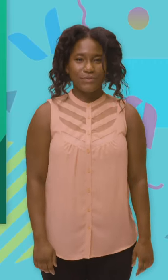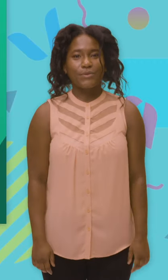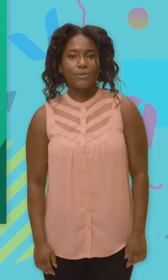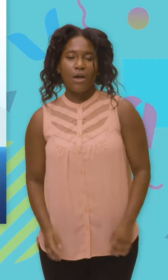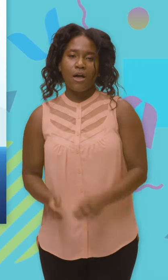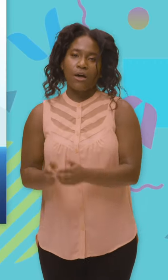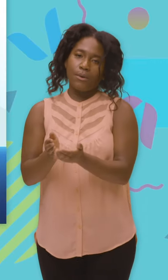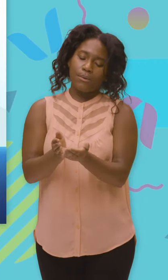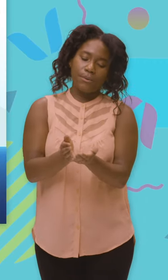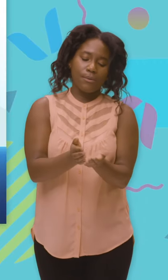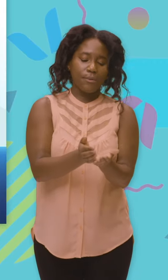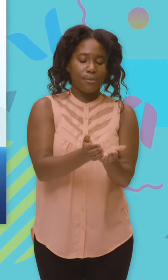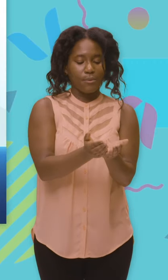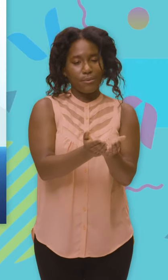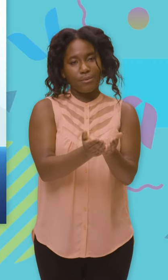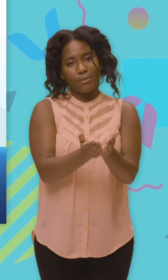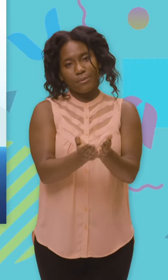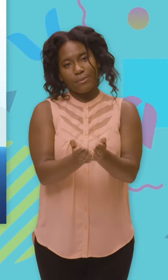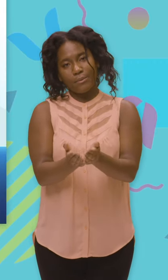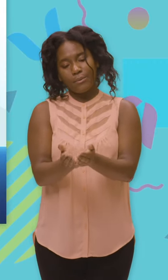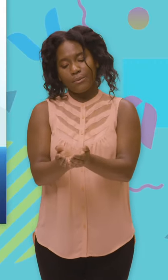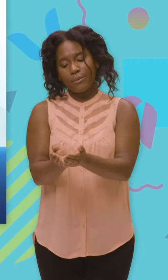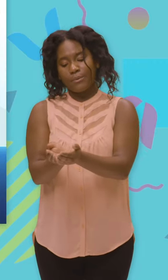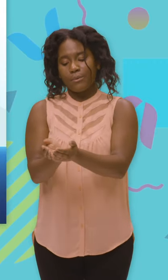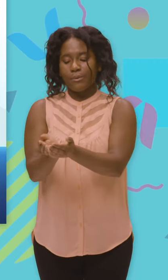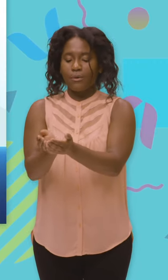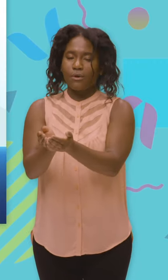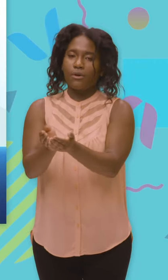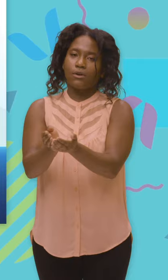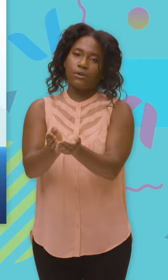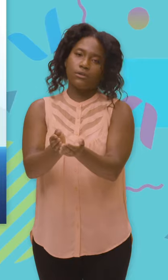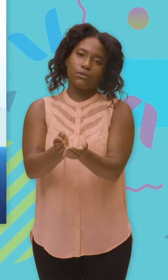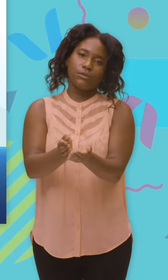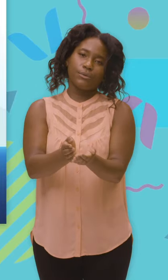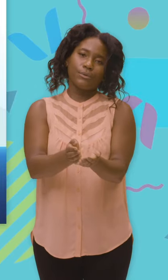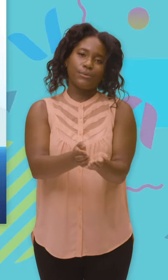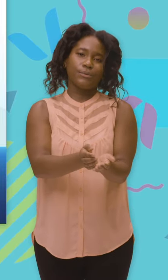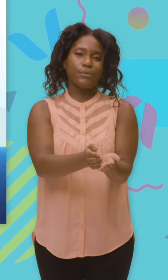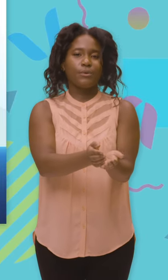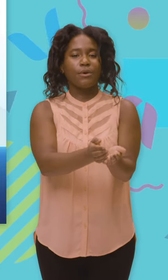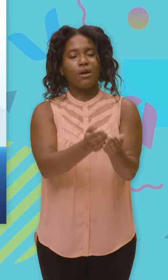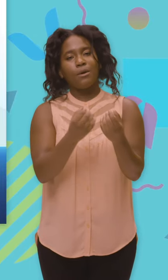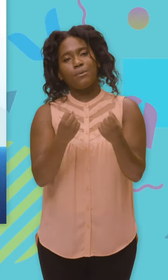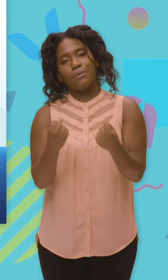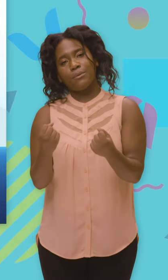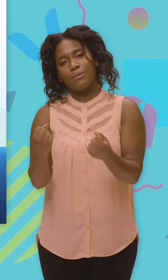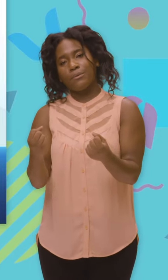Floating down the river Sailing on the sea Cruising